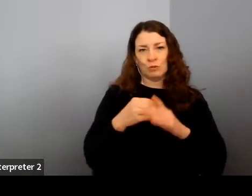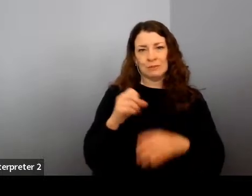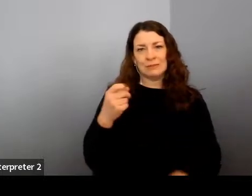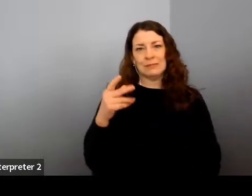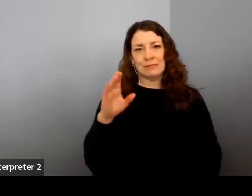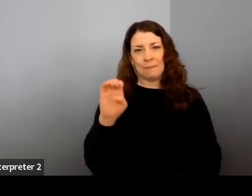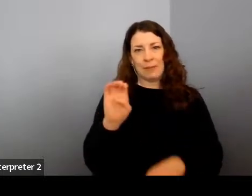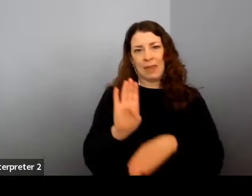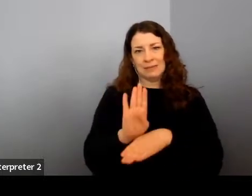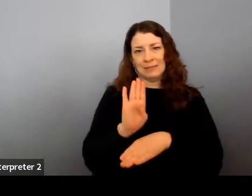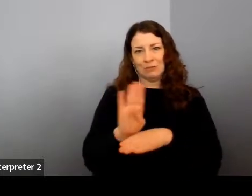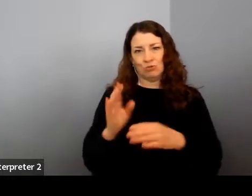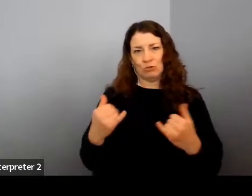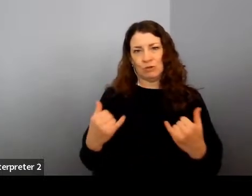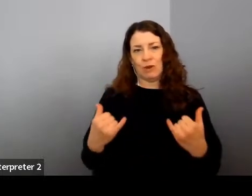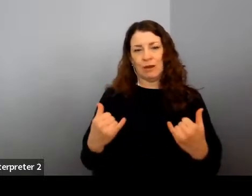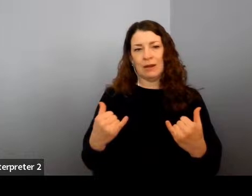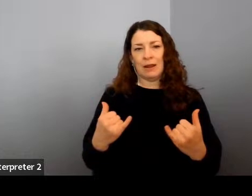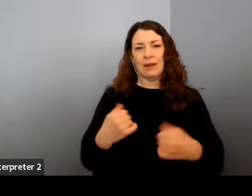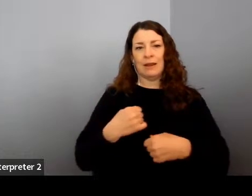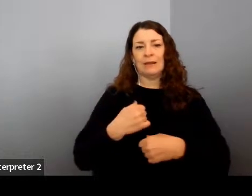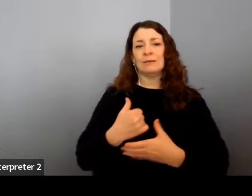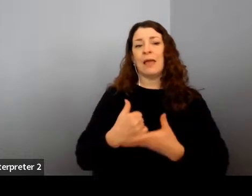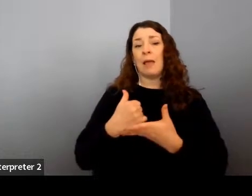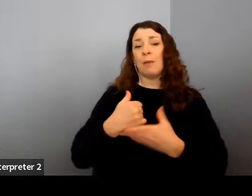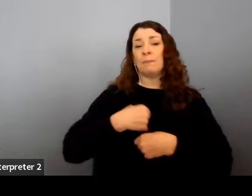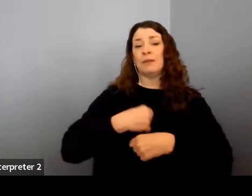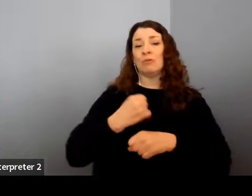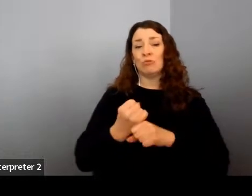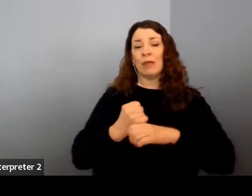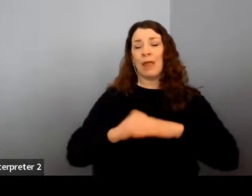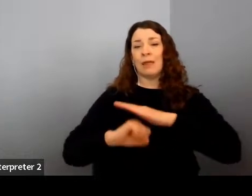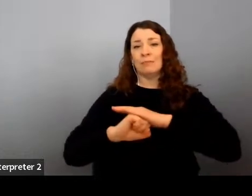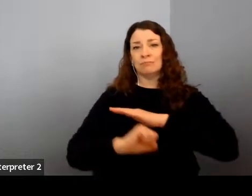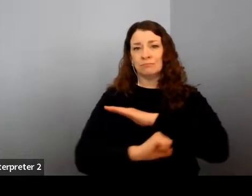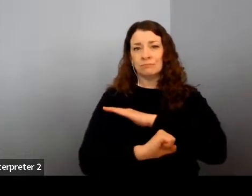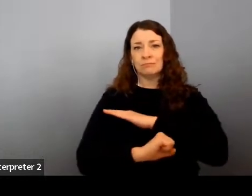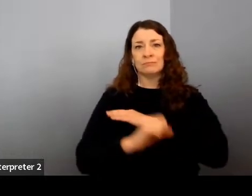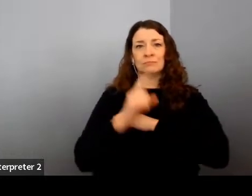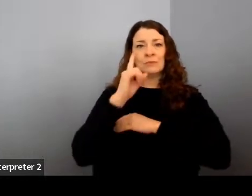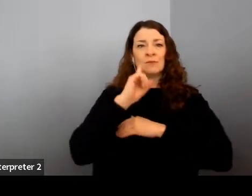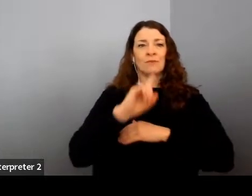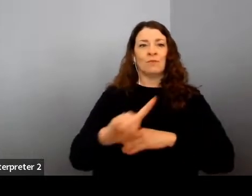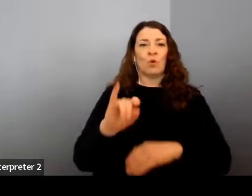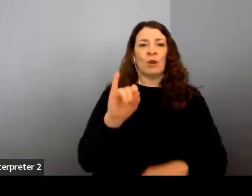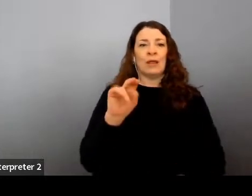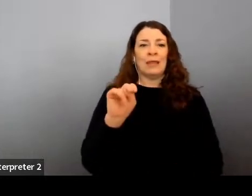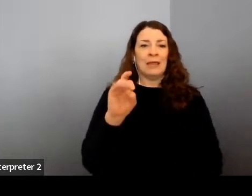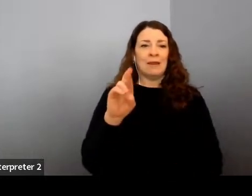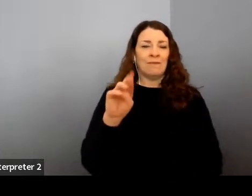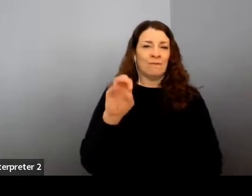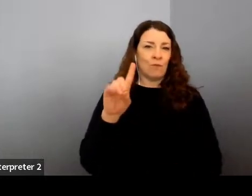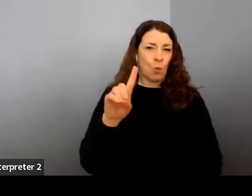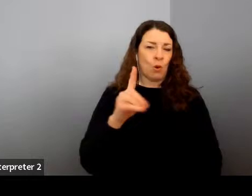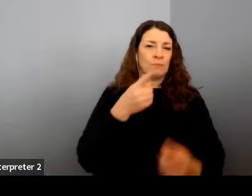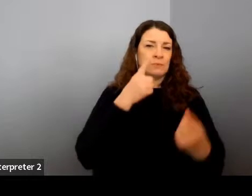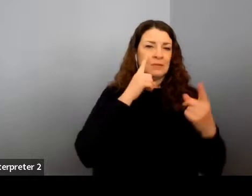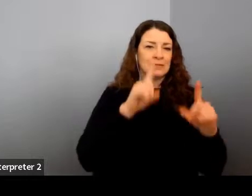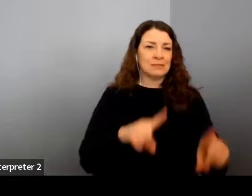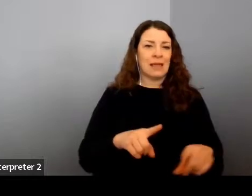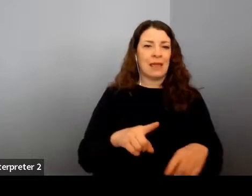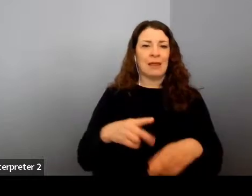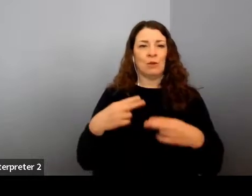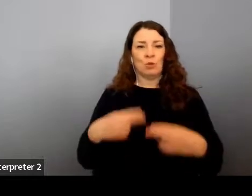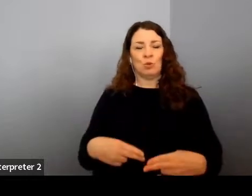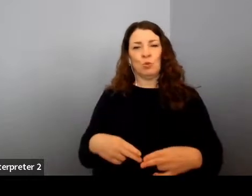now, just helping, you know, create the framework for things like informed consent for commercial human space flight. You know,